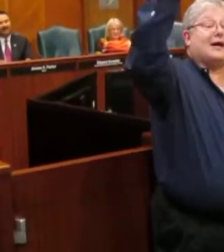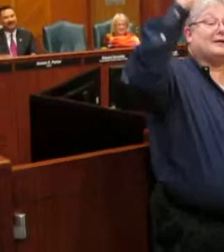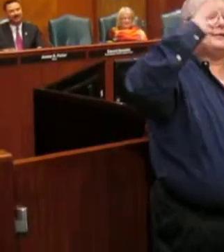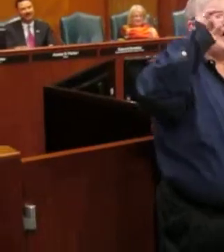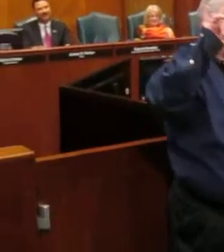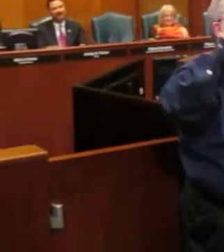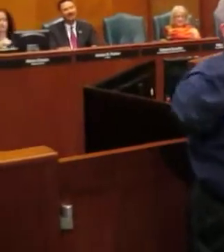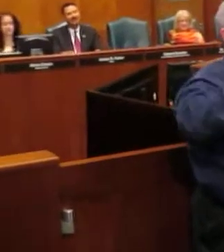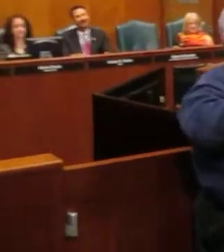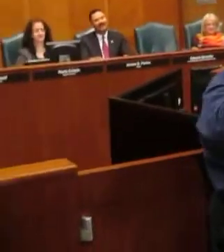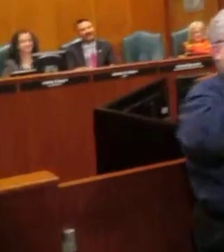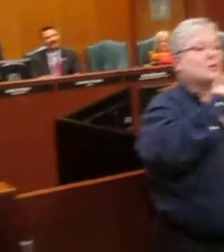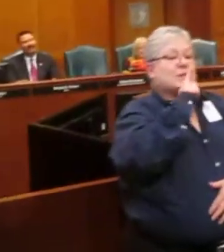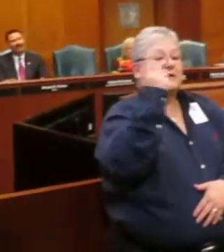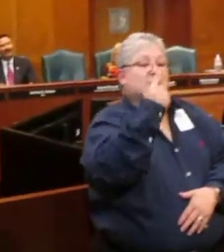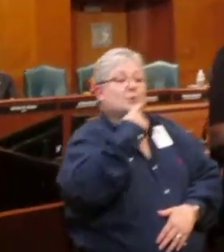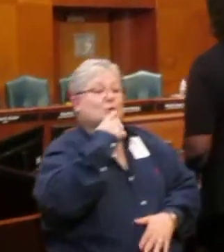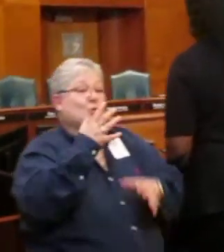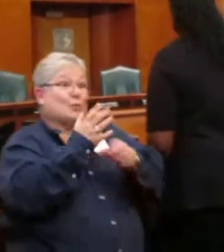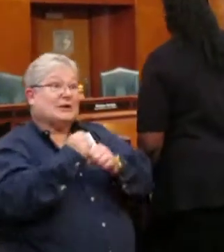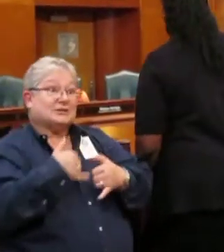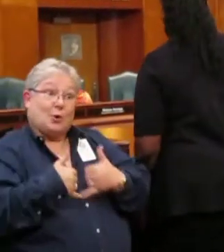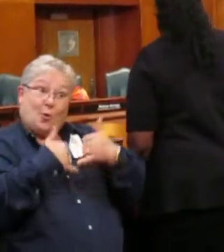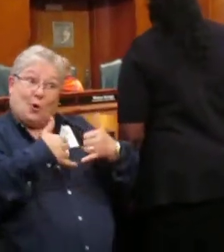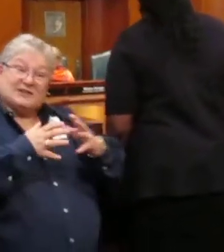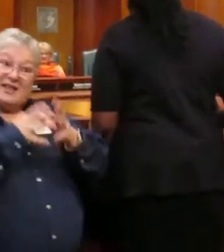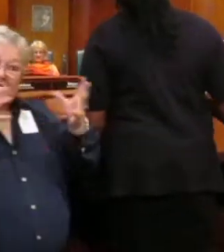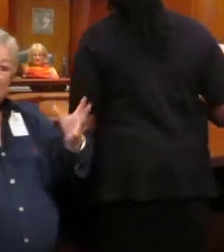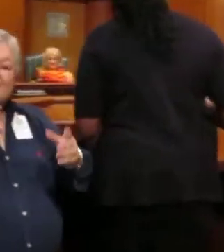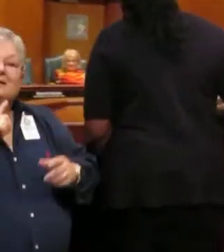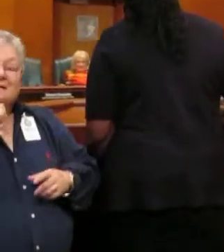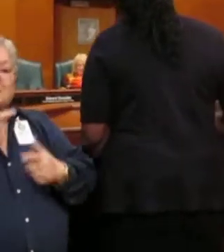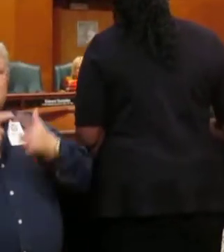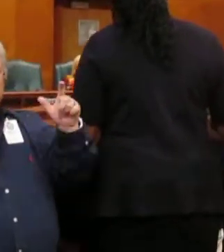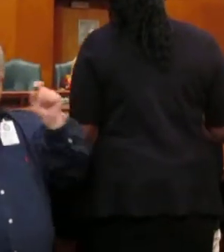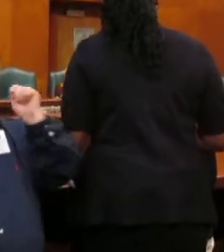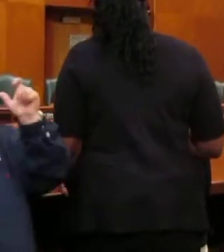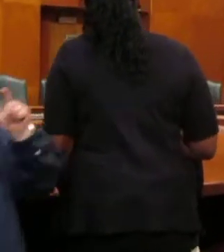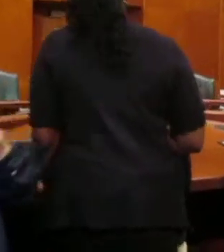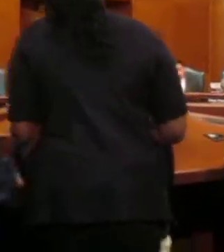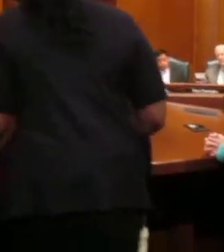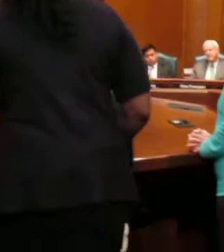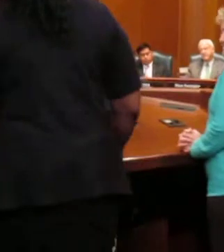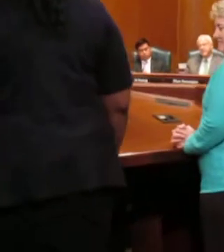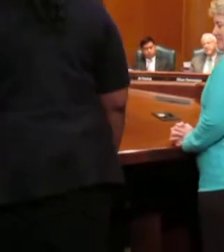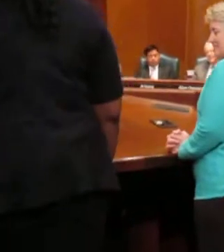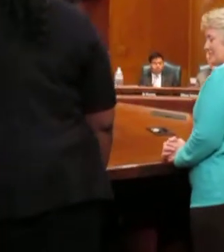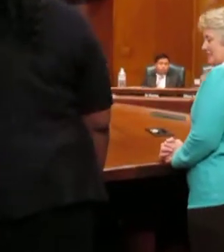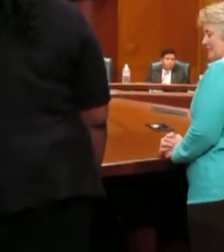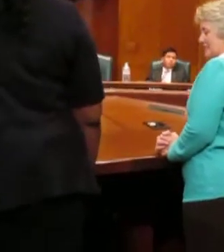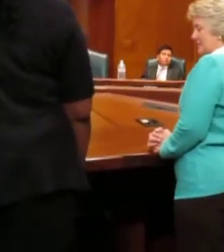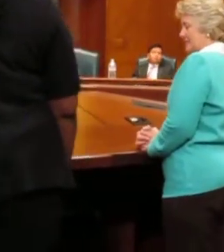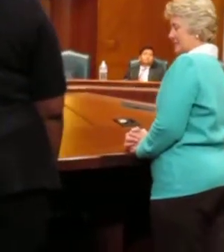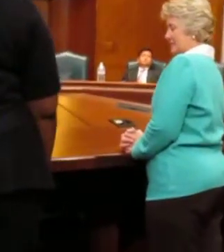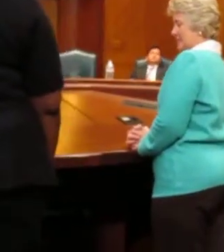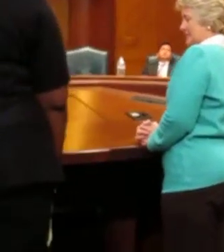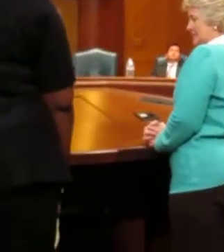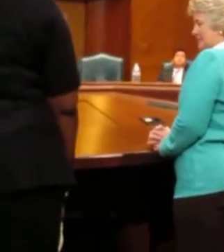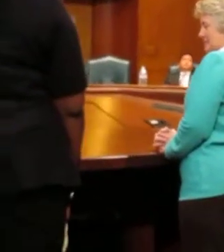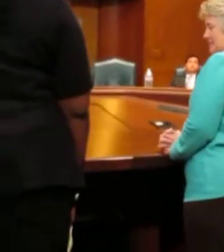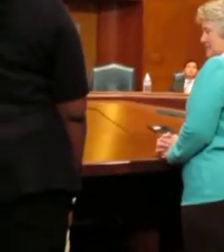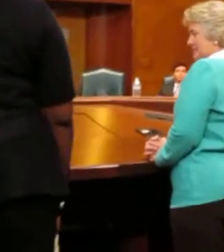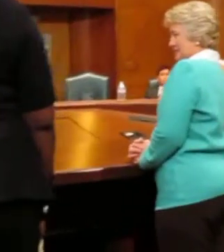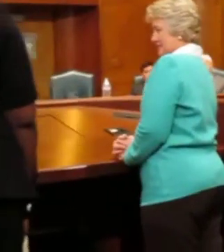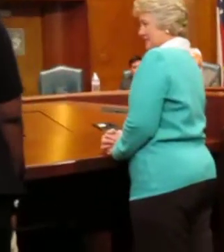Hi. I'm not really someone who wins awards a lot, so I have to say this is a really big surprise, so thank you. It's an honor. I can't believe I'm